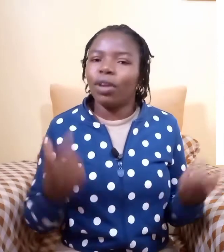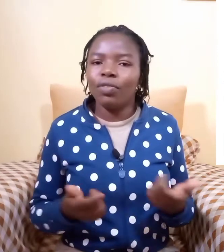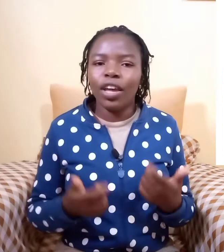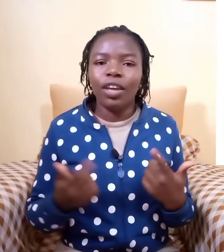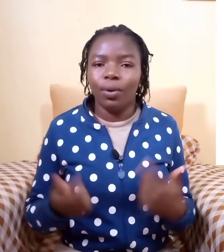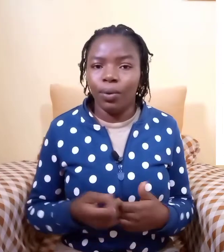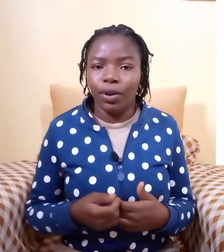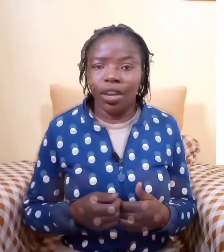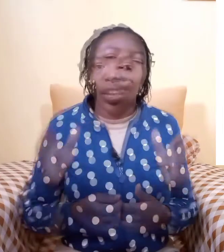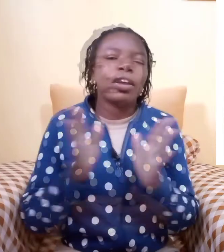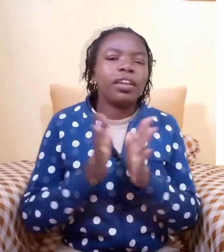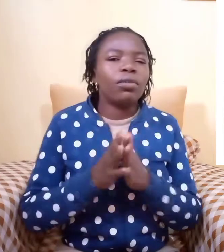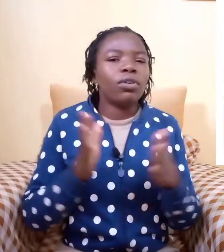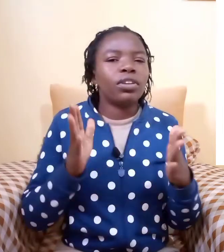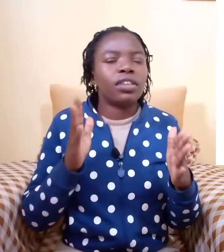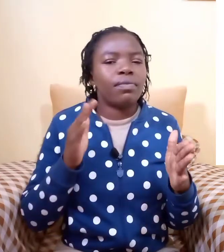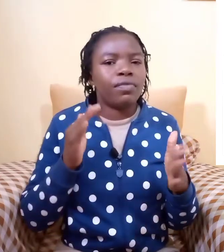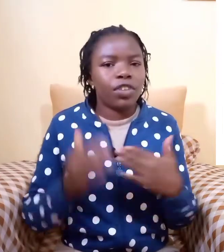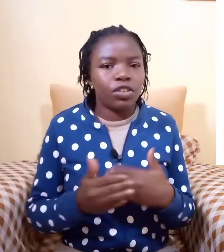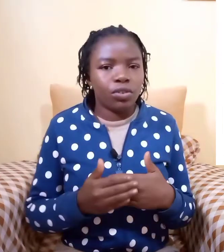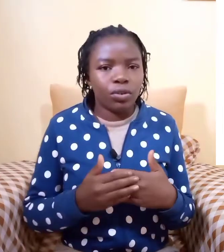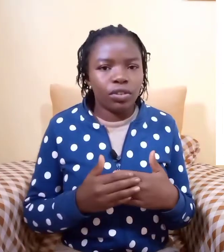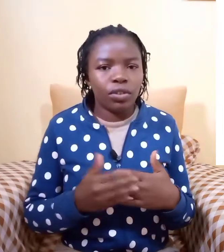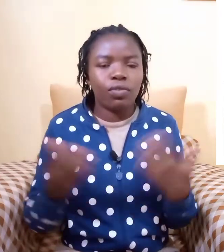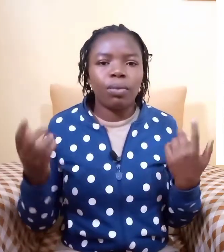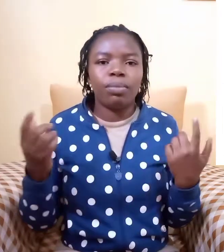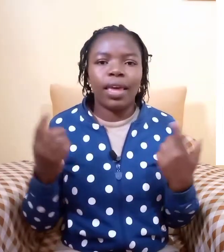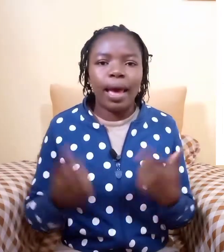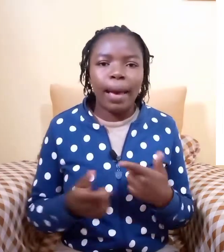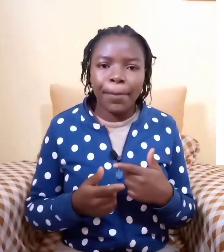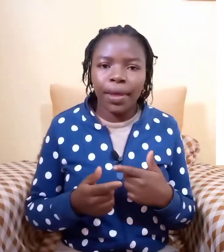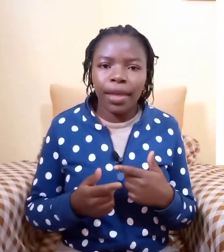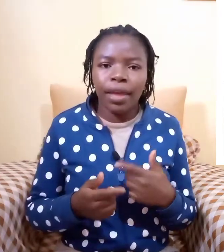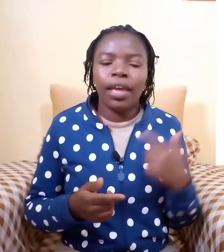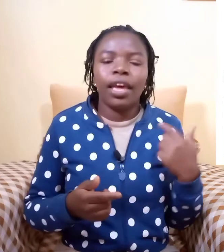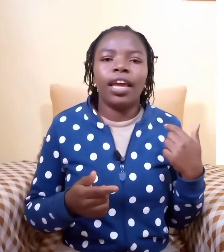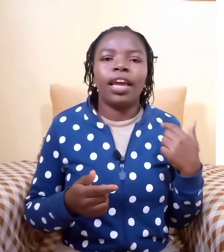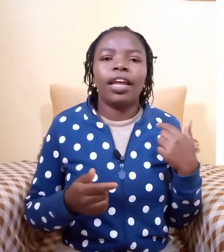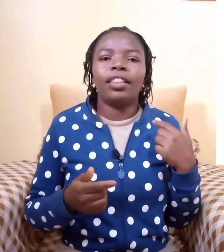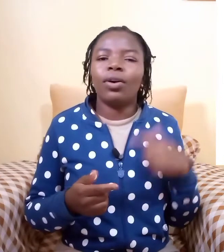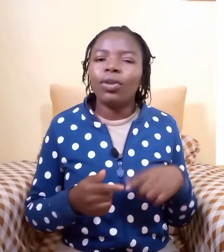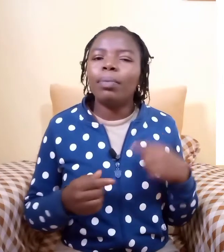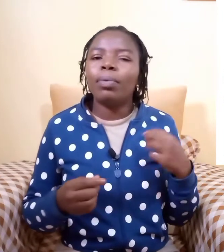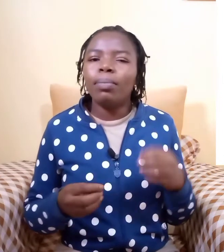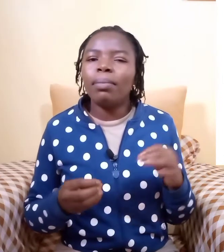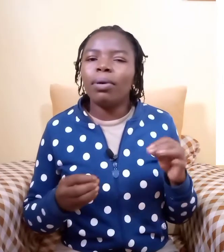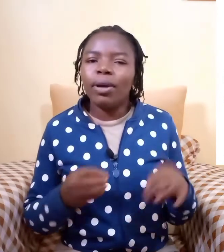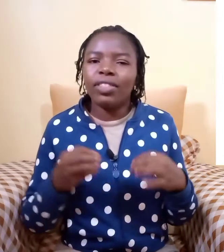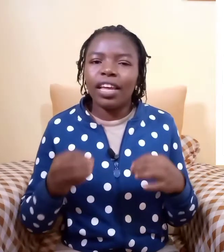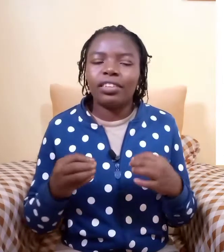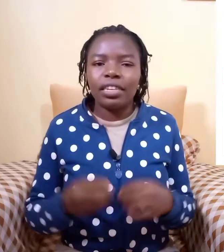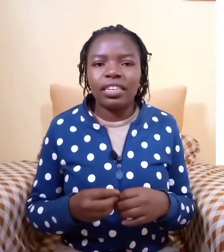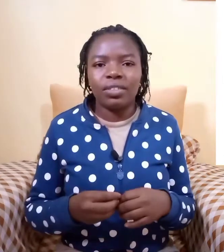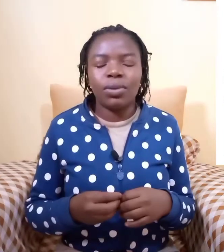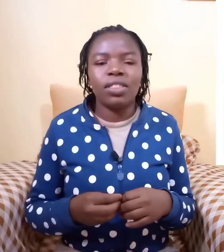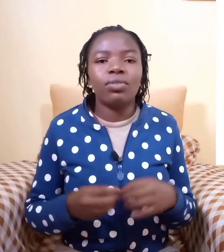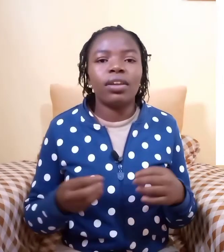wi-fi on you can download some videos videos from the app and the only problem about that is when you